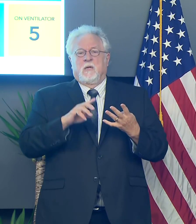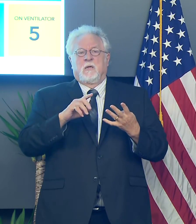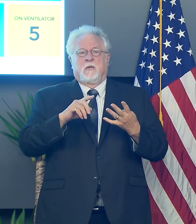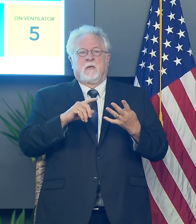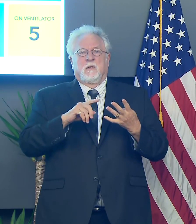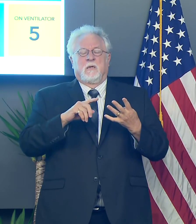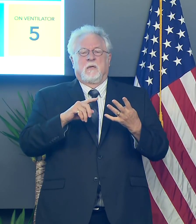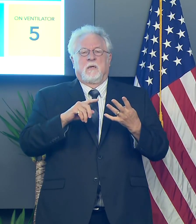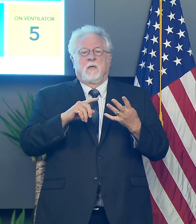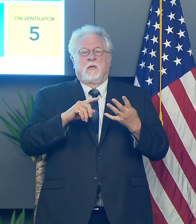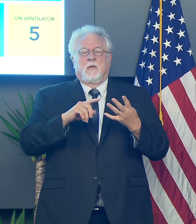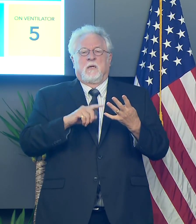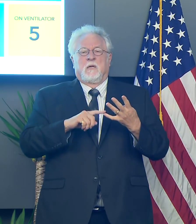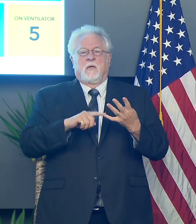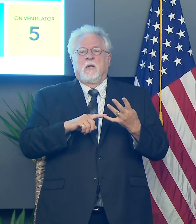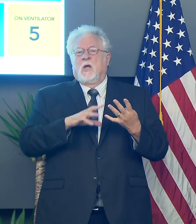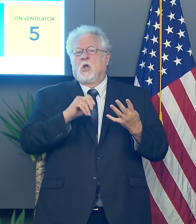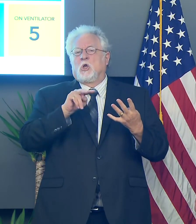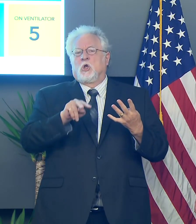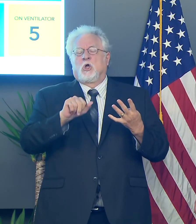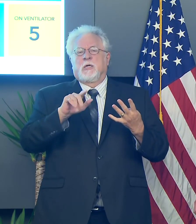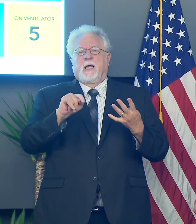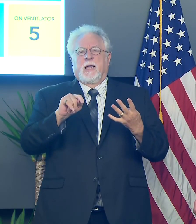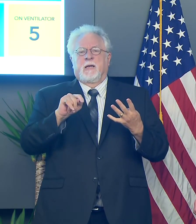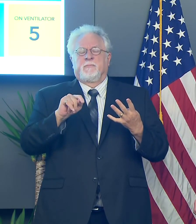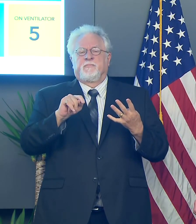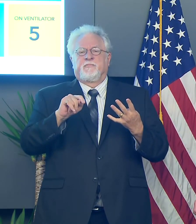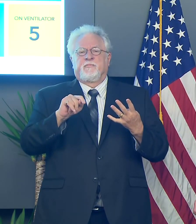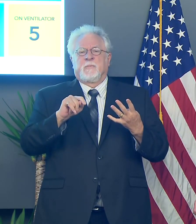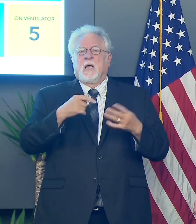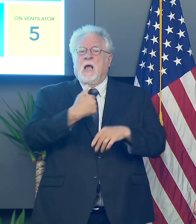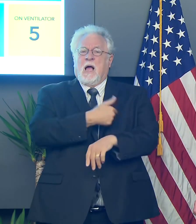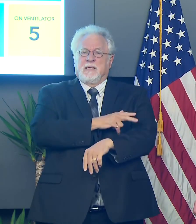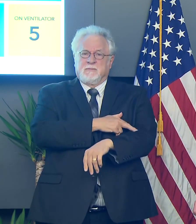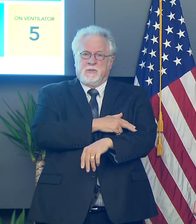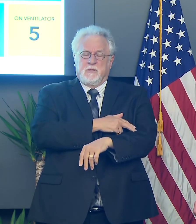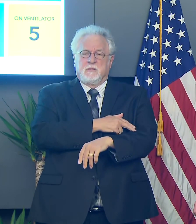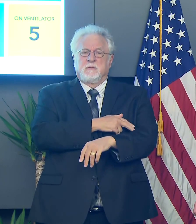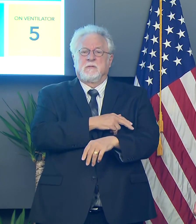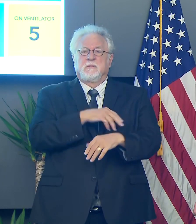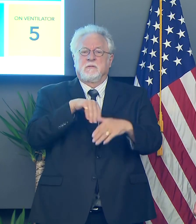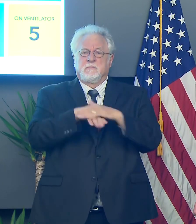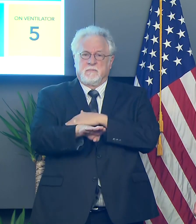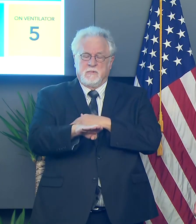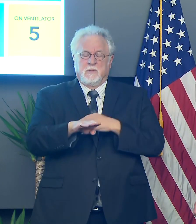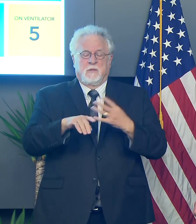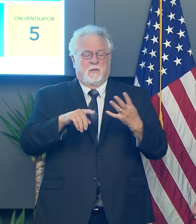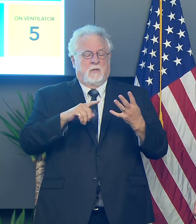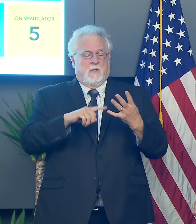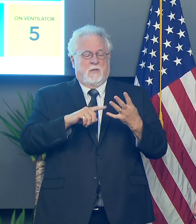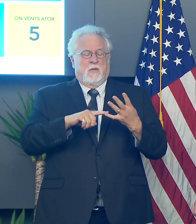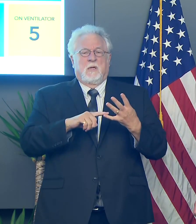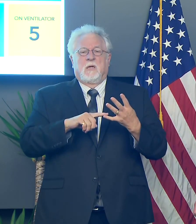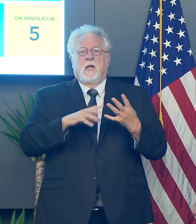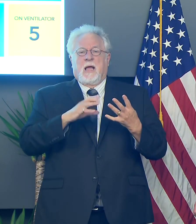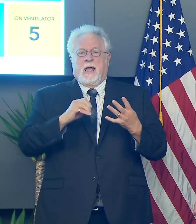the, the test positivity, uh, we'll also looking, be looking at hospitalizations and, and the ability to deliver, uh, care in